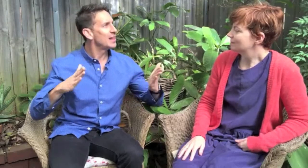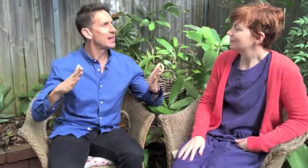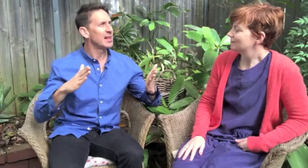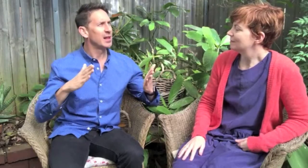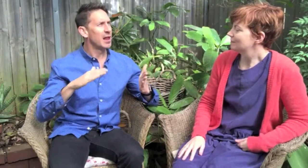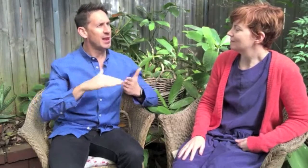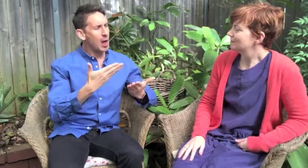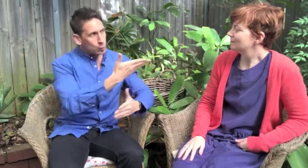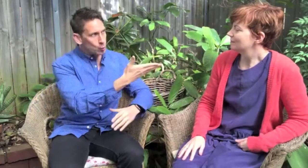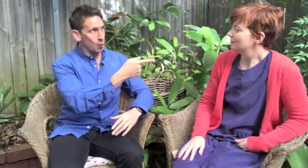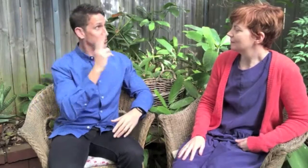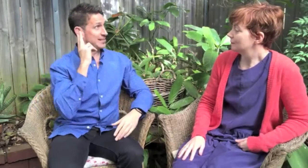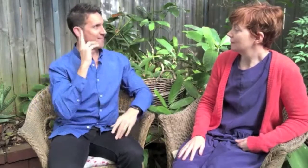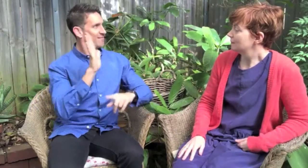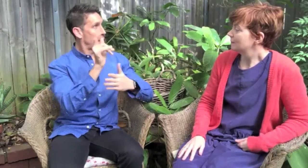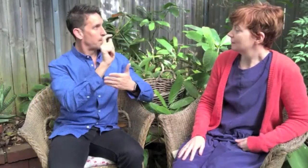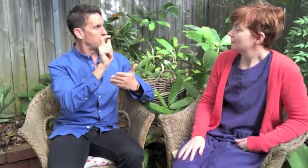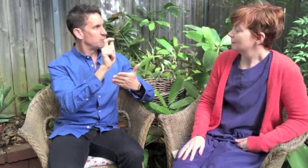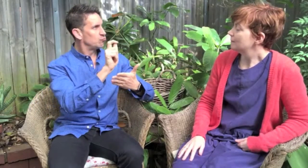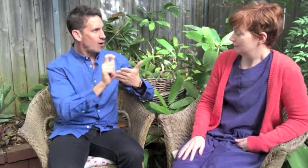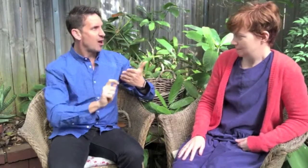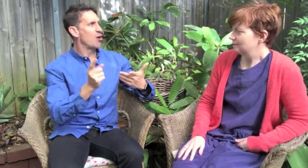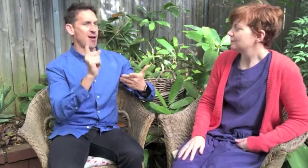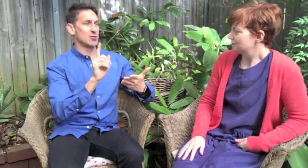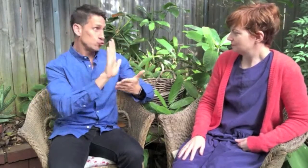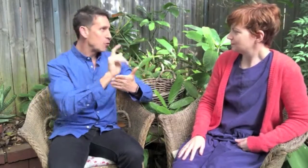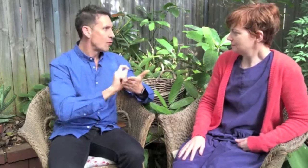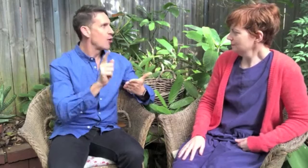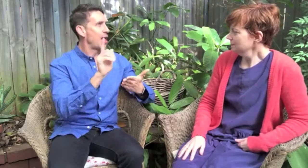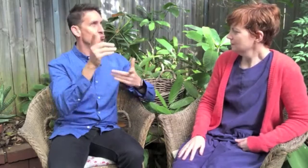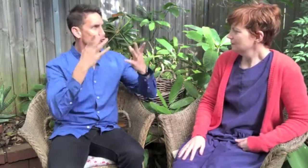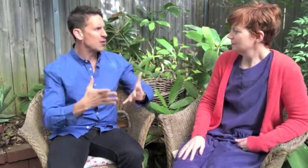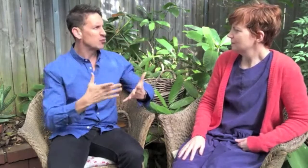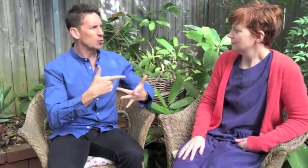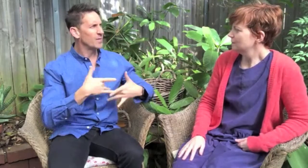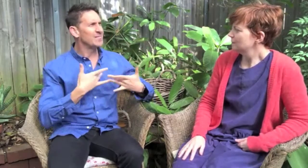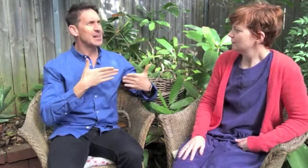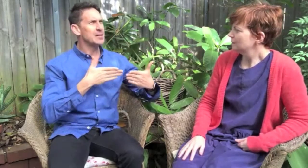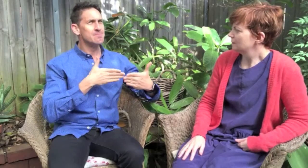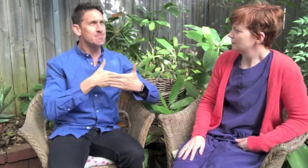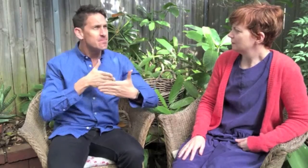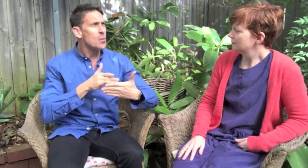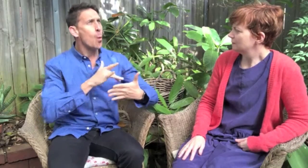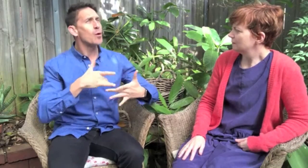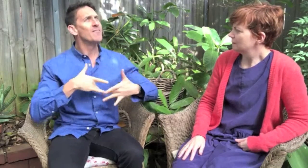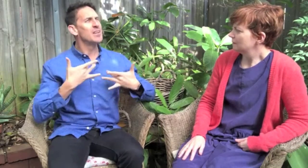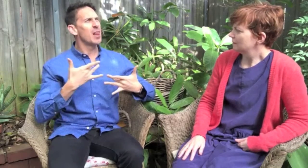was kind of hush-hush. I mean, now we're much more open, much more revealing. And now you yourself as a film,